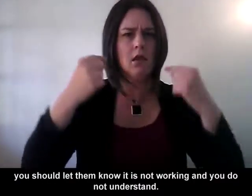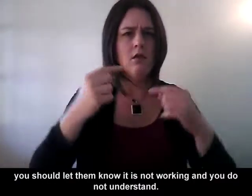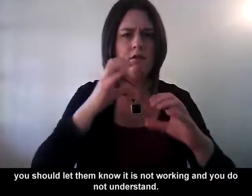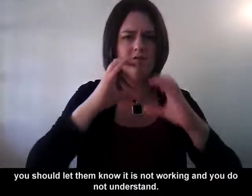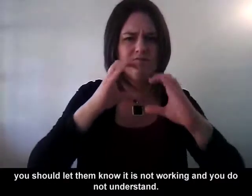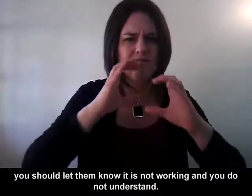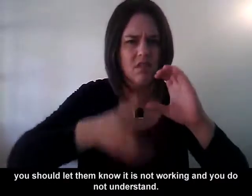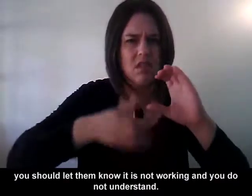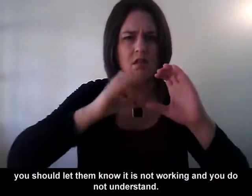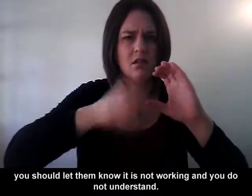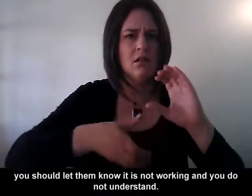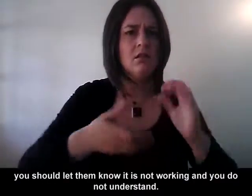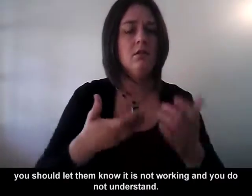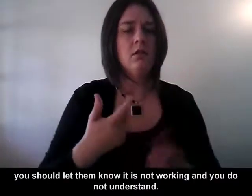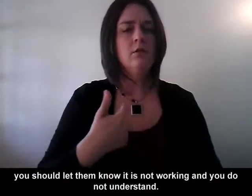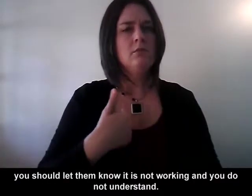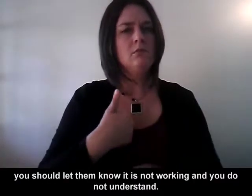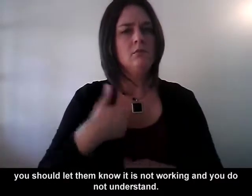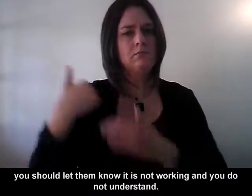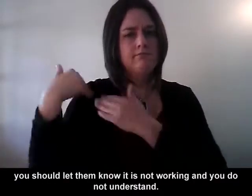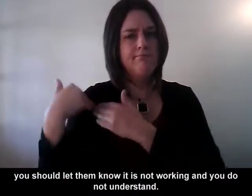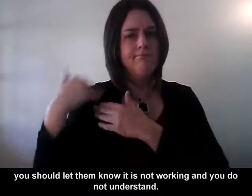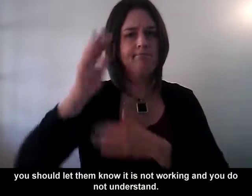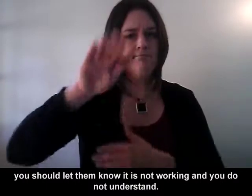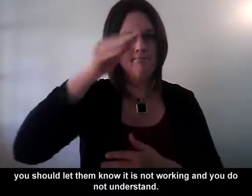you should let them know it is not working and you do not understand.